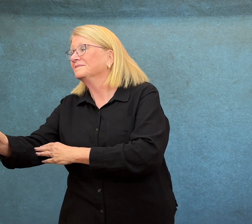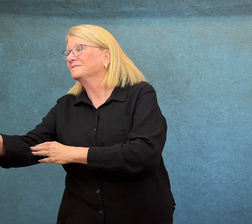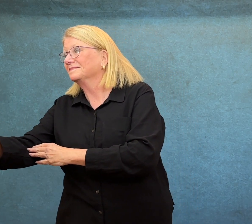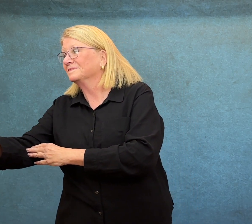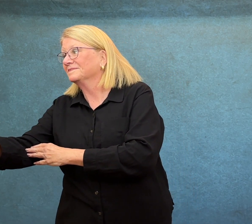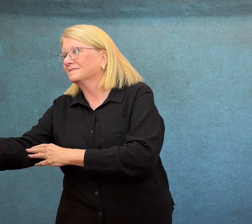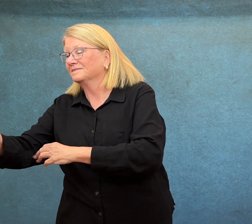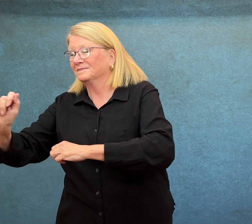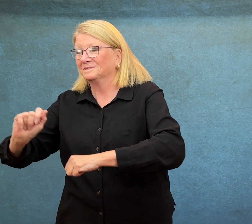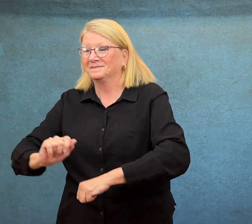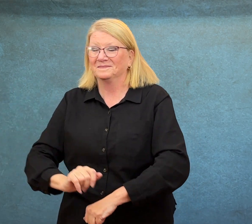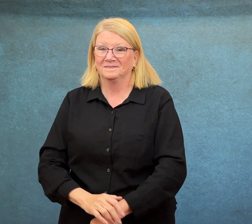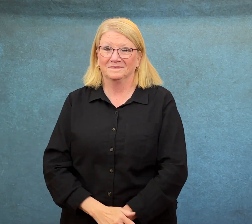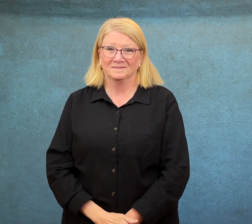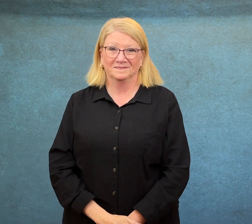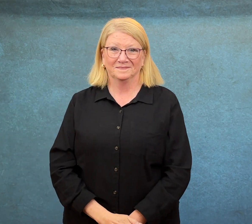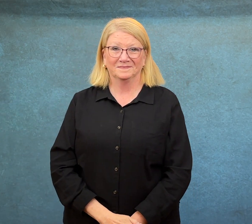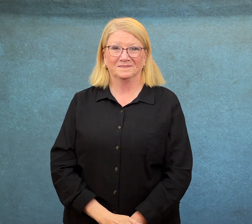Help me. Yes.